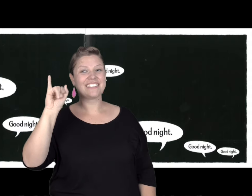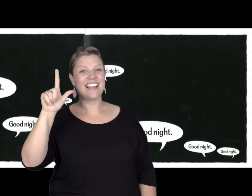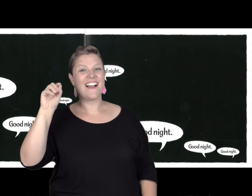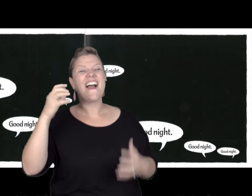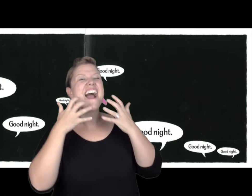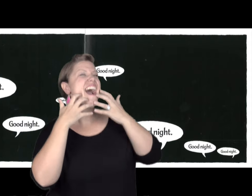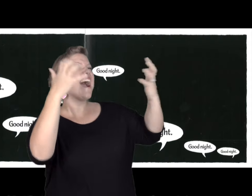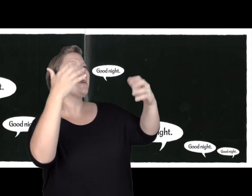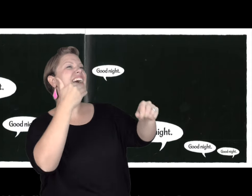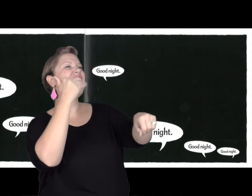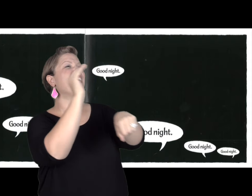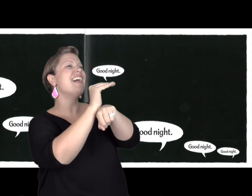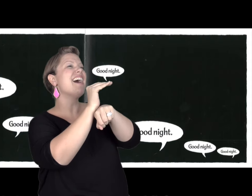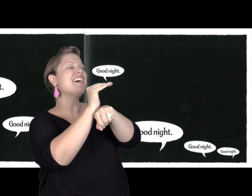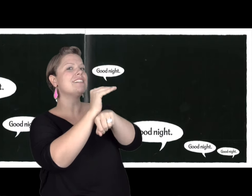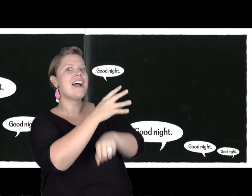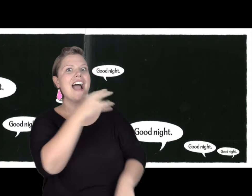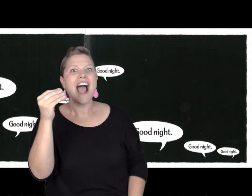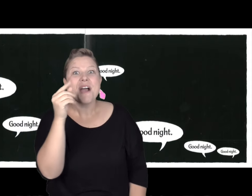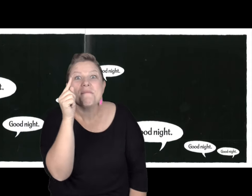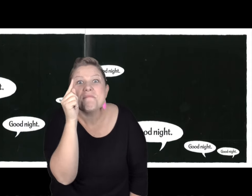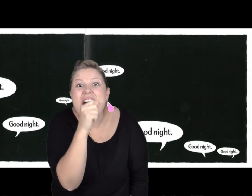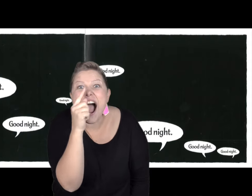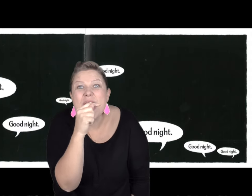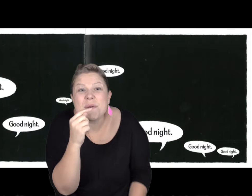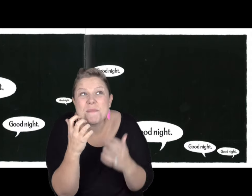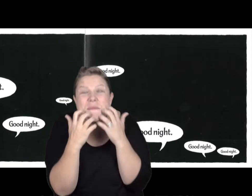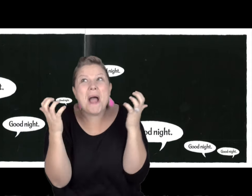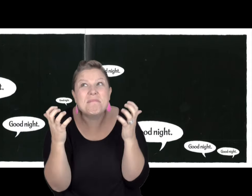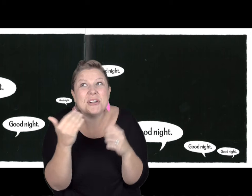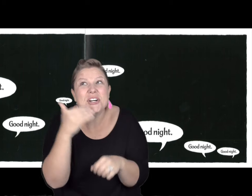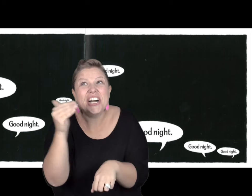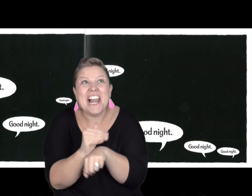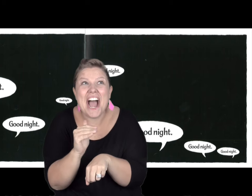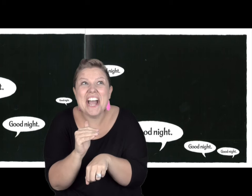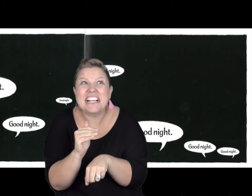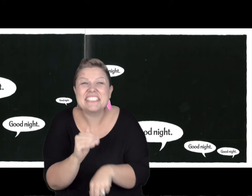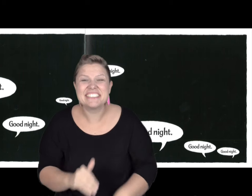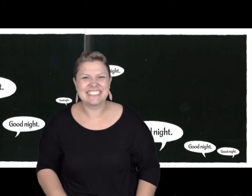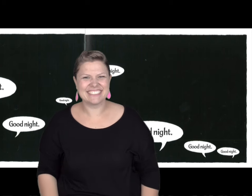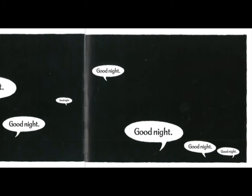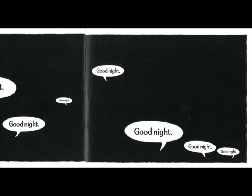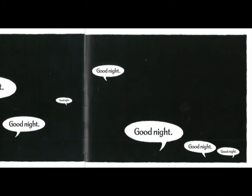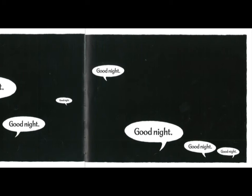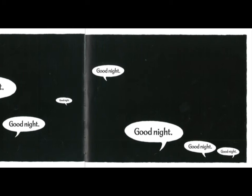armadillo good night and the mouse squeak good night